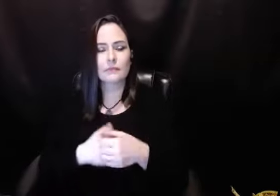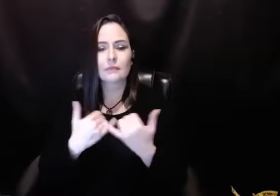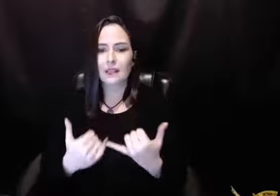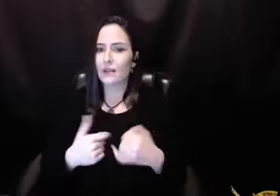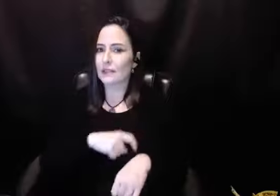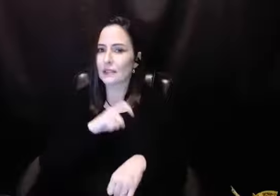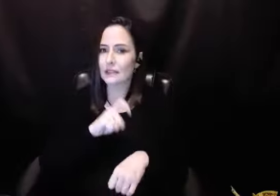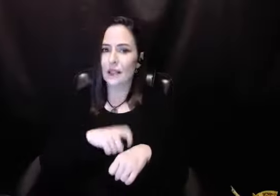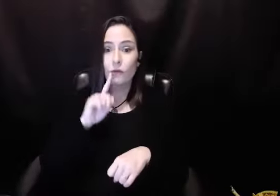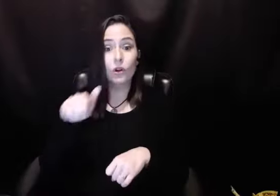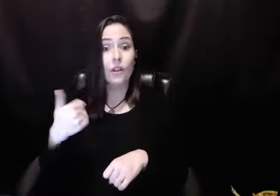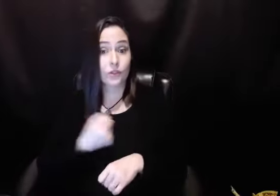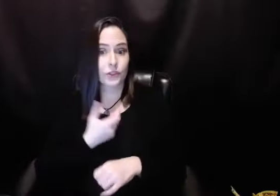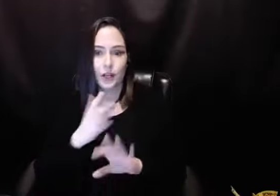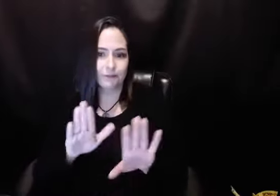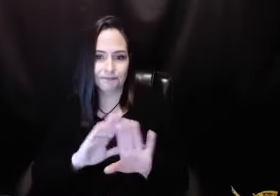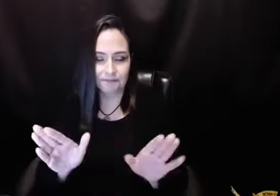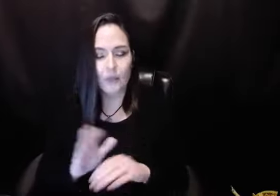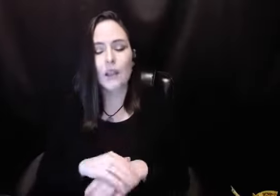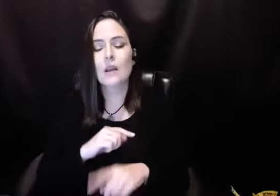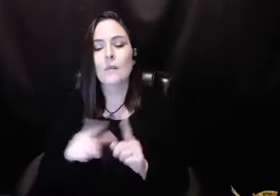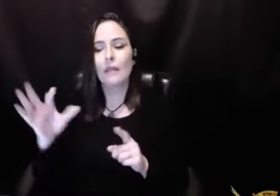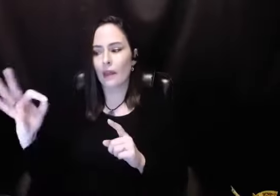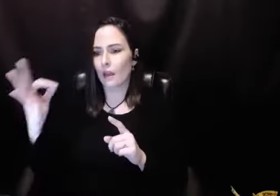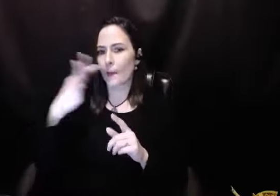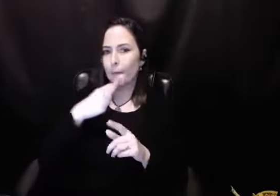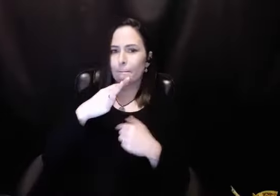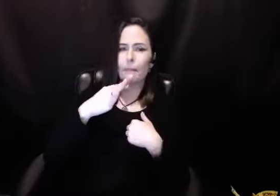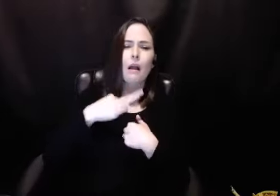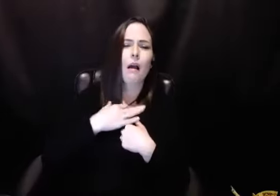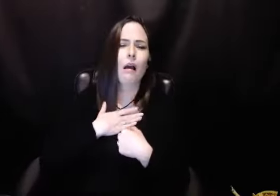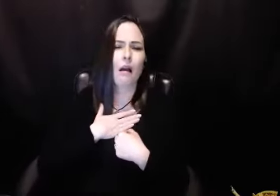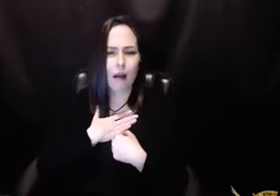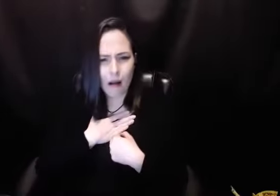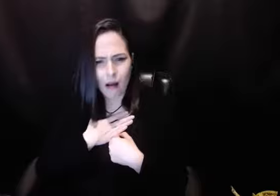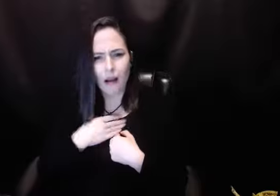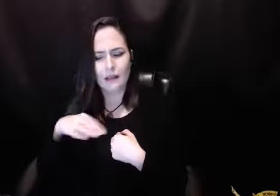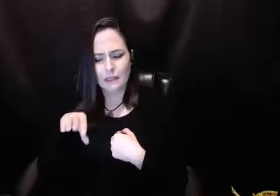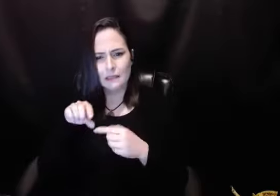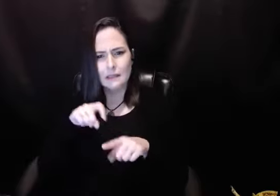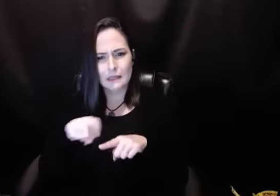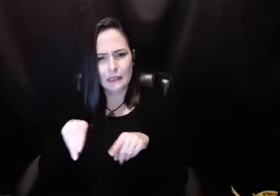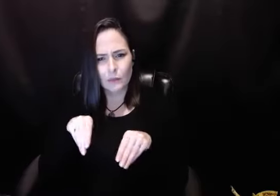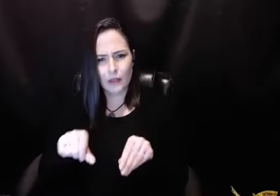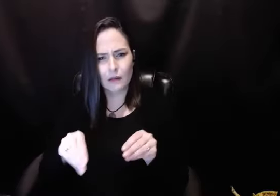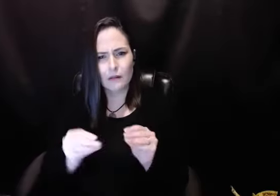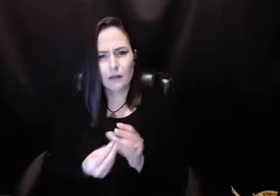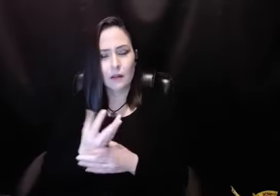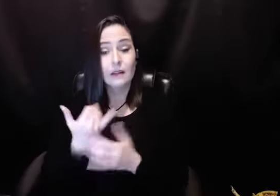way that that has developed over the years is time for another whole share. But let me just say that that nugget has borne so much